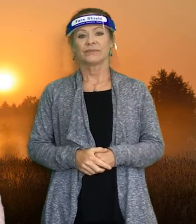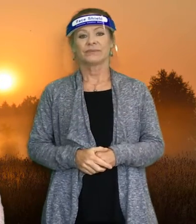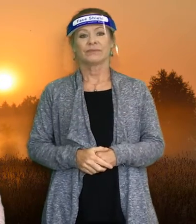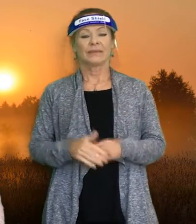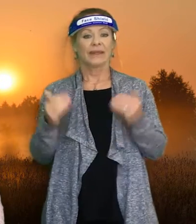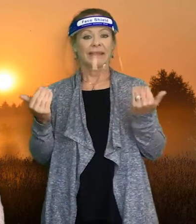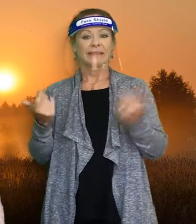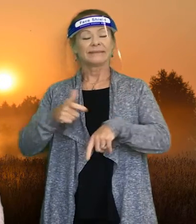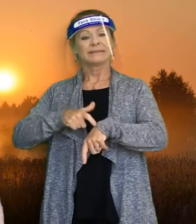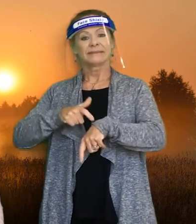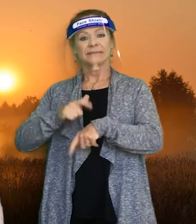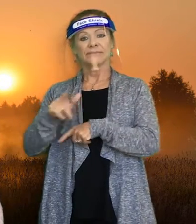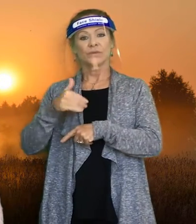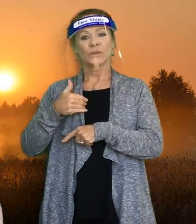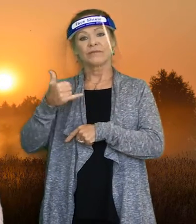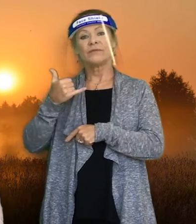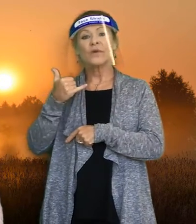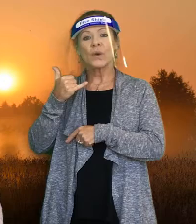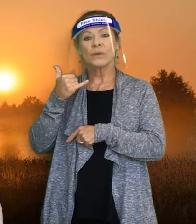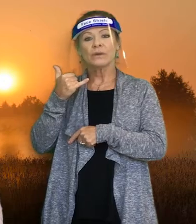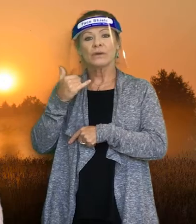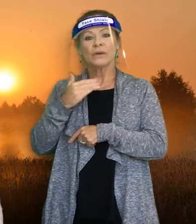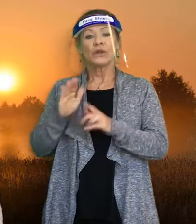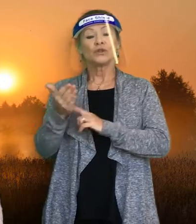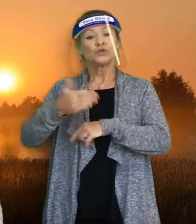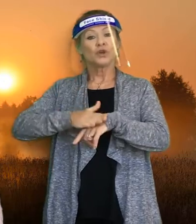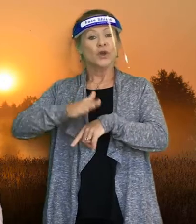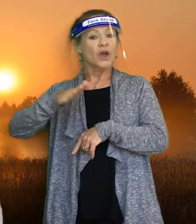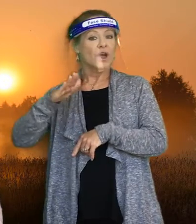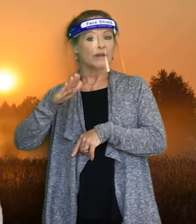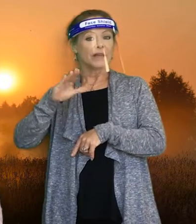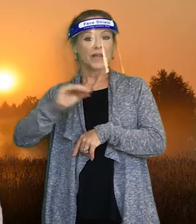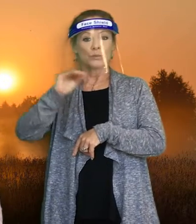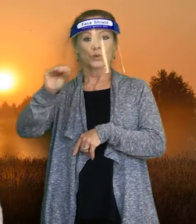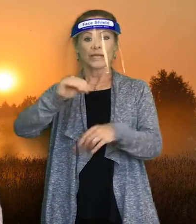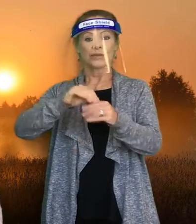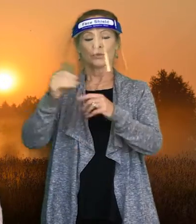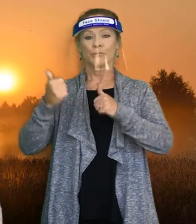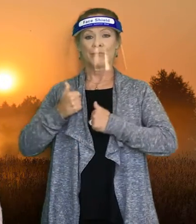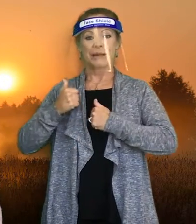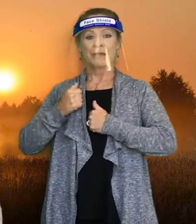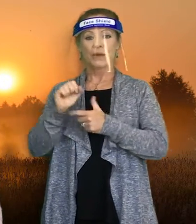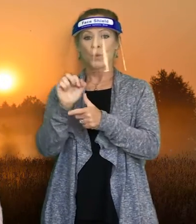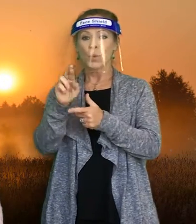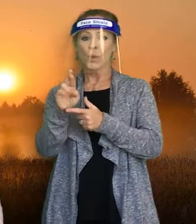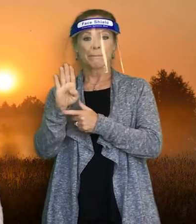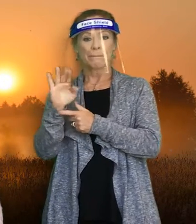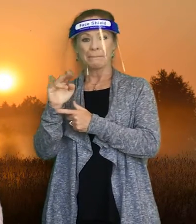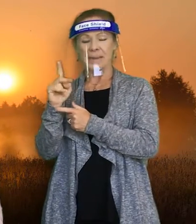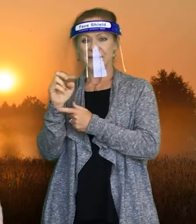At this time, if you have a phone, turn it off, put it in your backpack or binder,